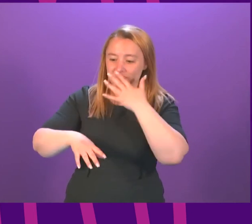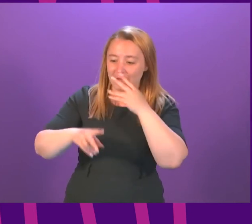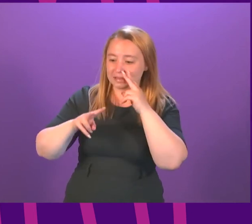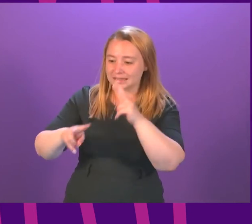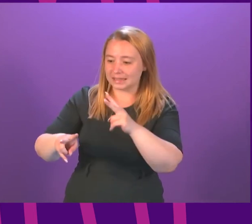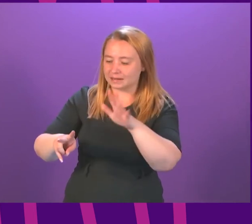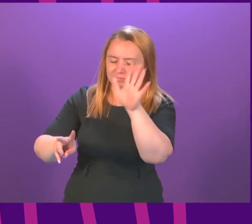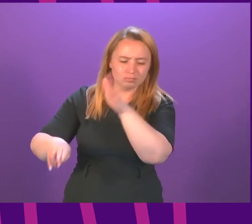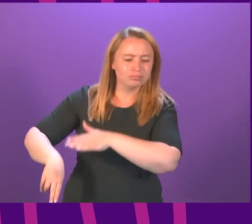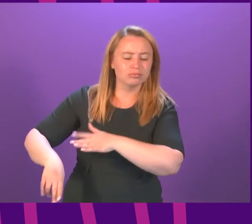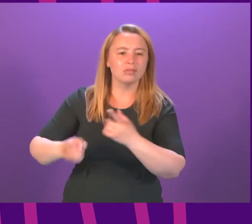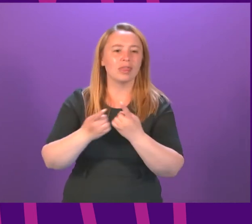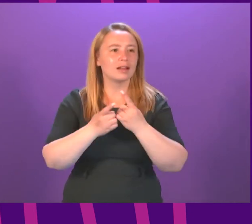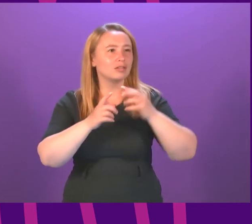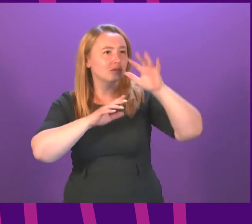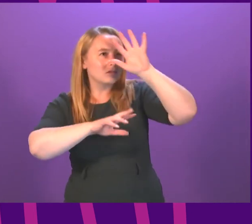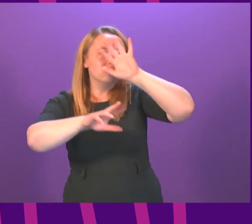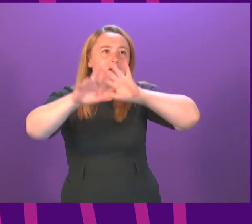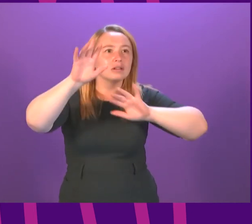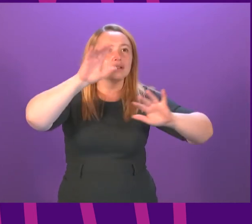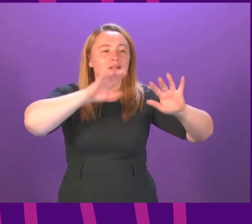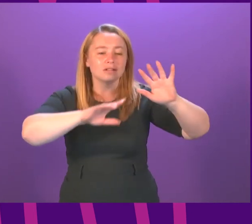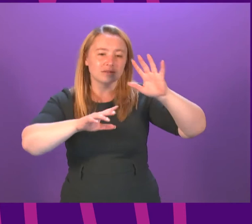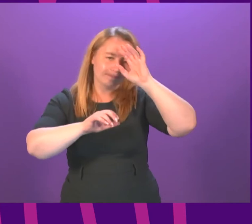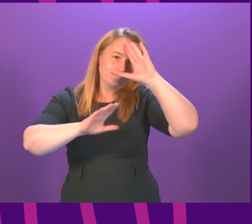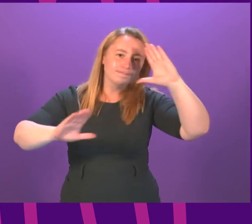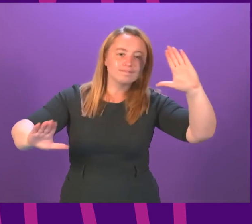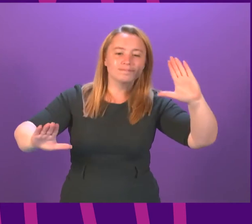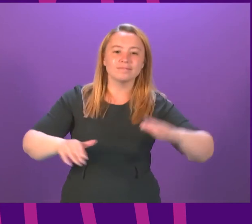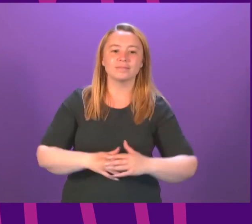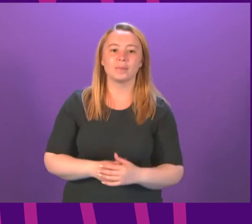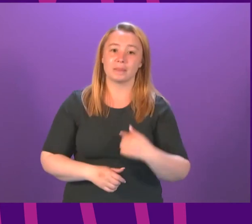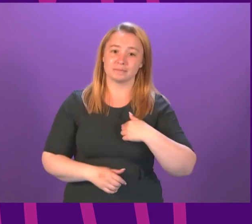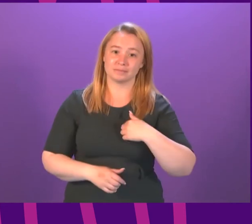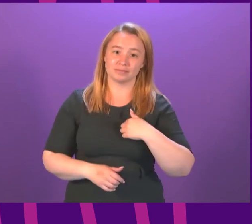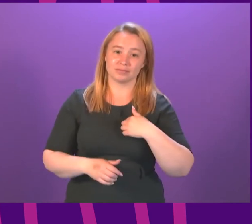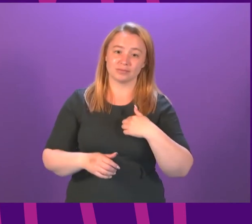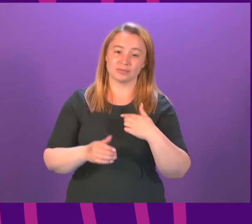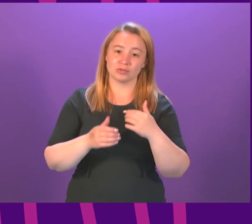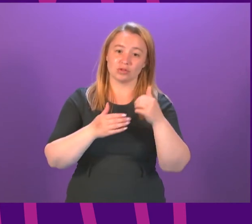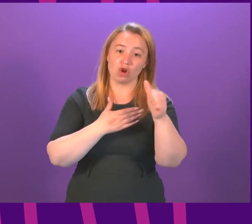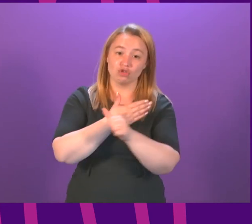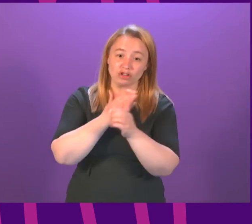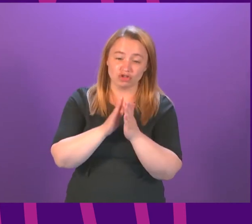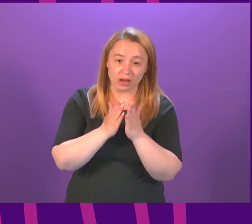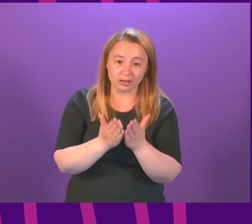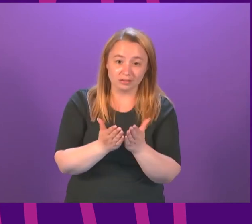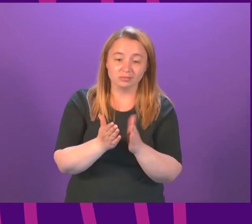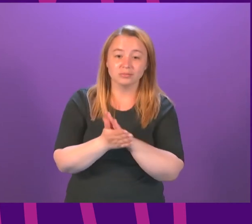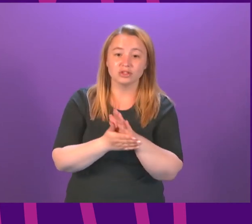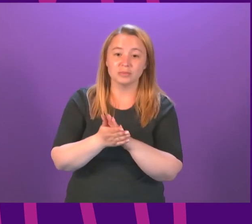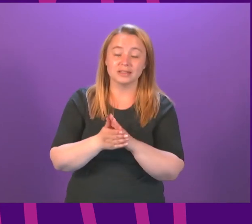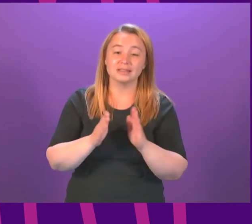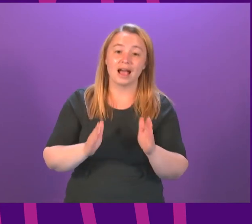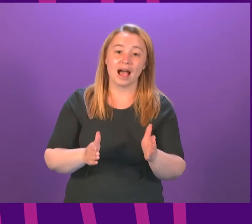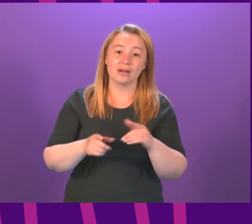a moment to contemplate the numinous. As a Christian, I have to stand ready to account for the hope that